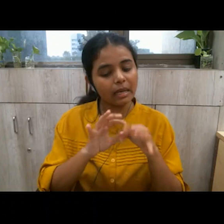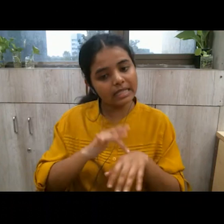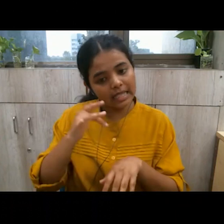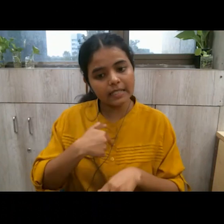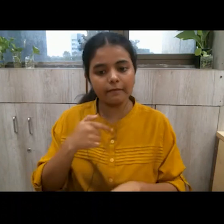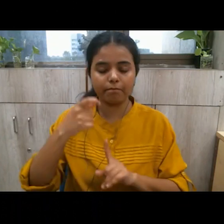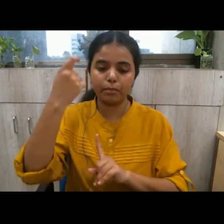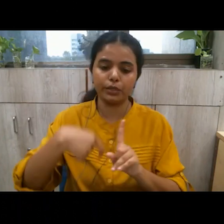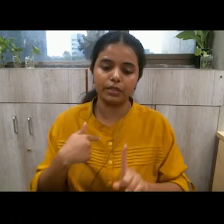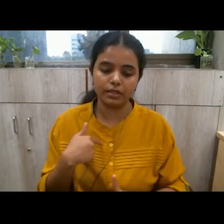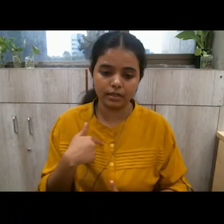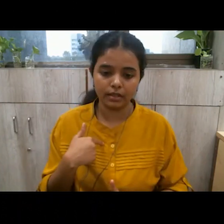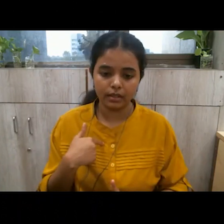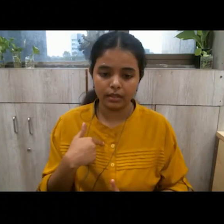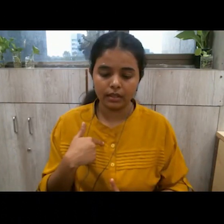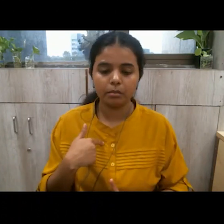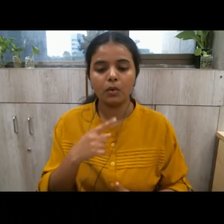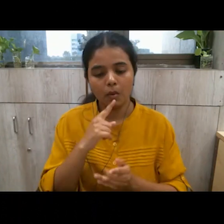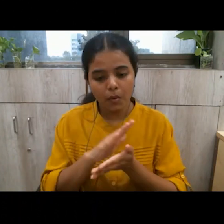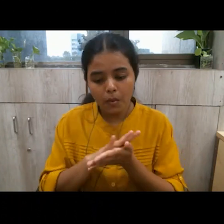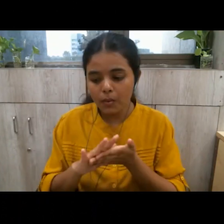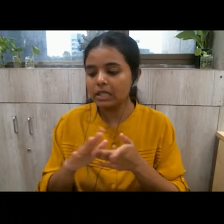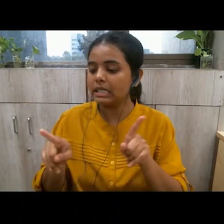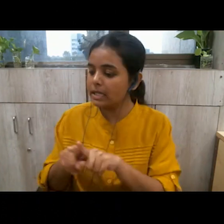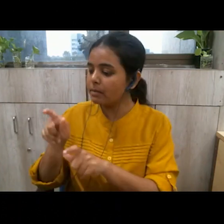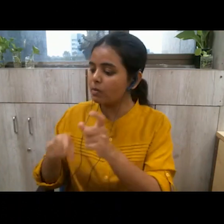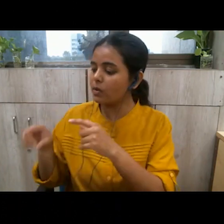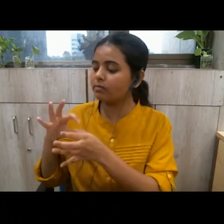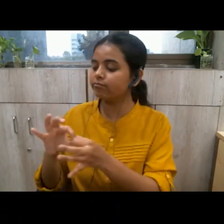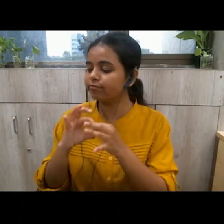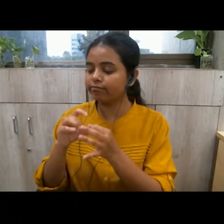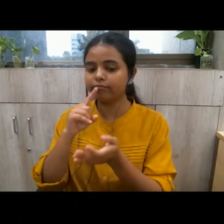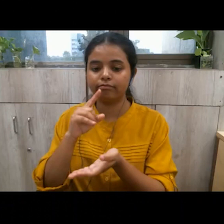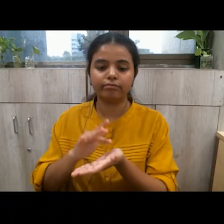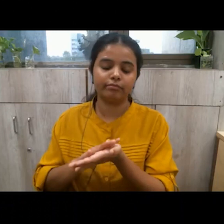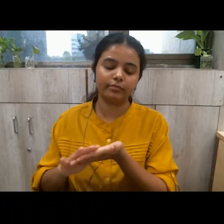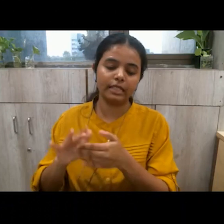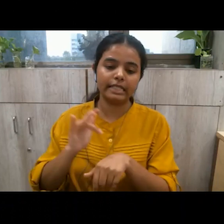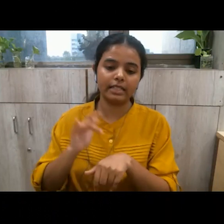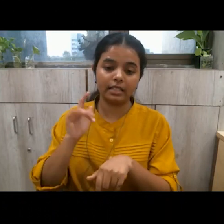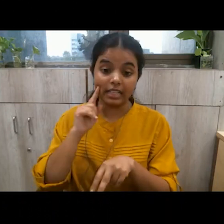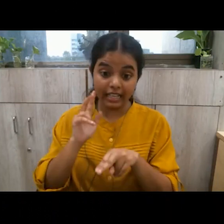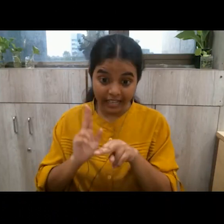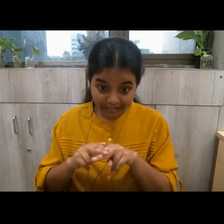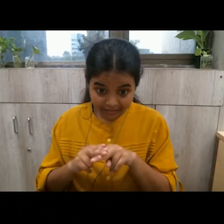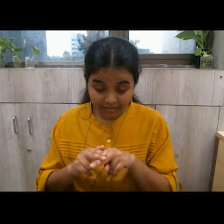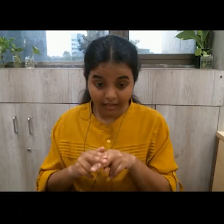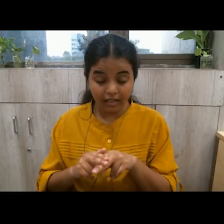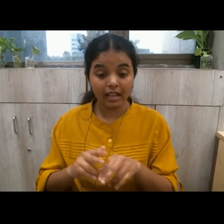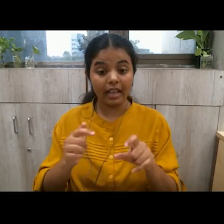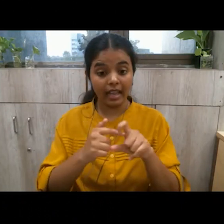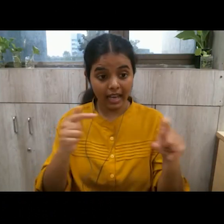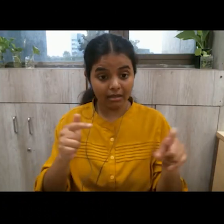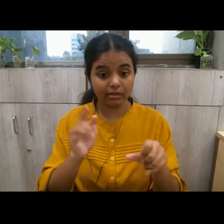as well then my sensitivity will be honest with my own people as well otherwise once i have defeated